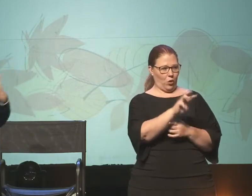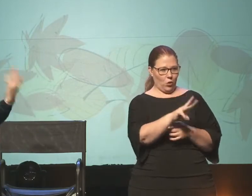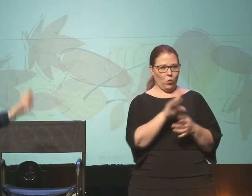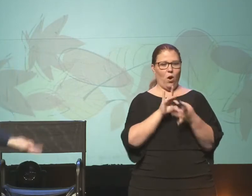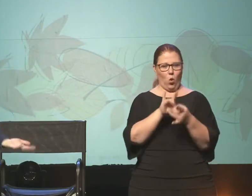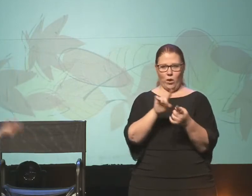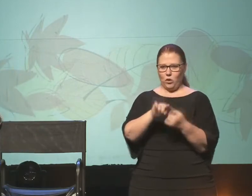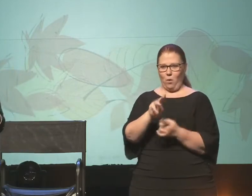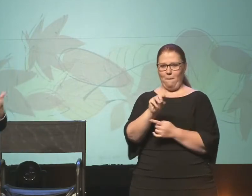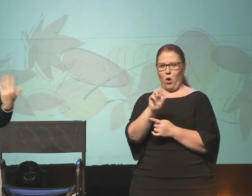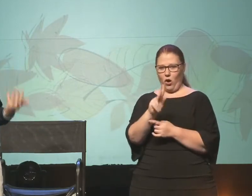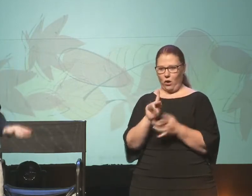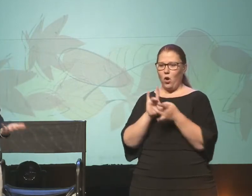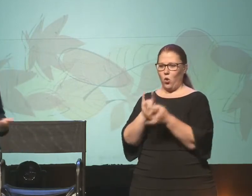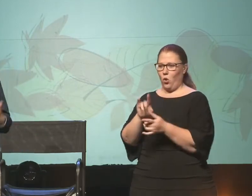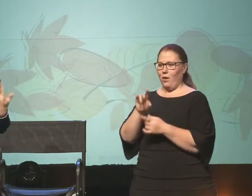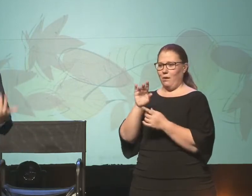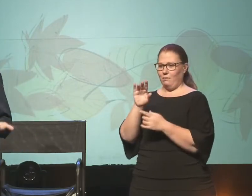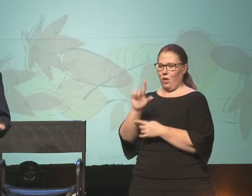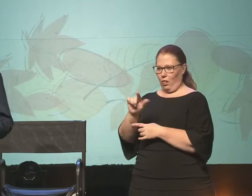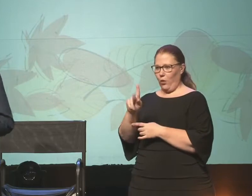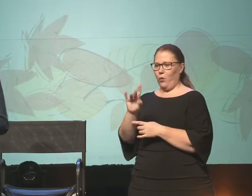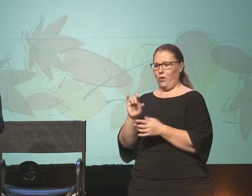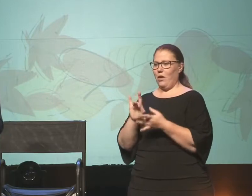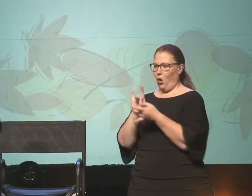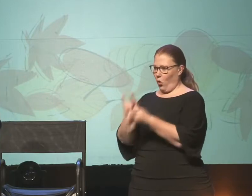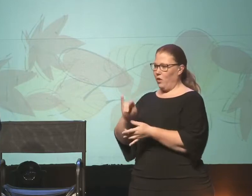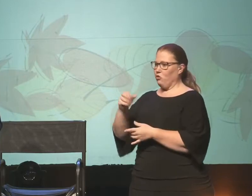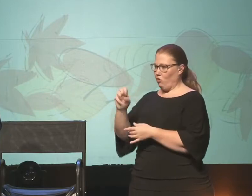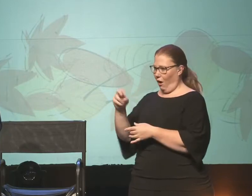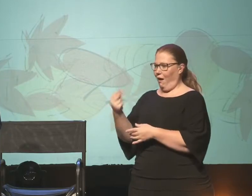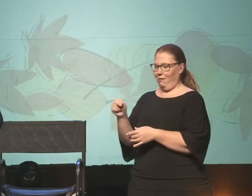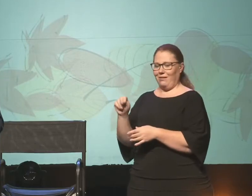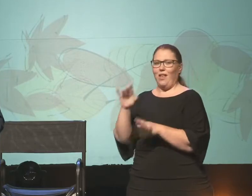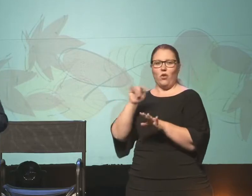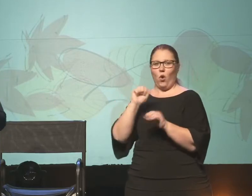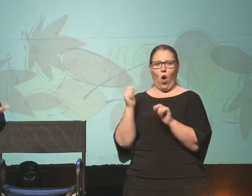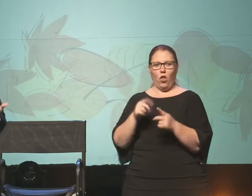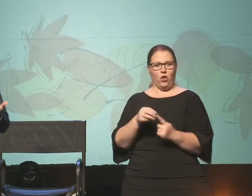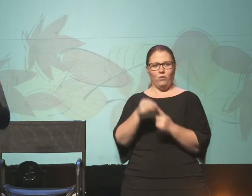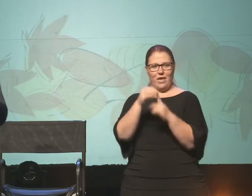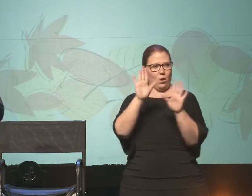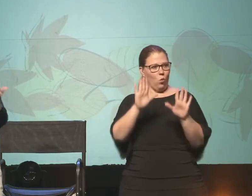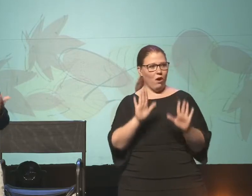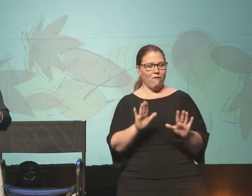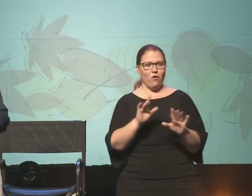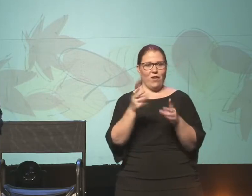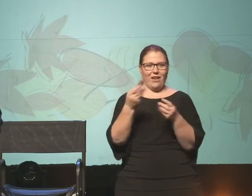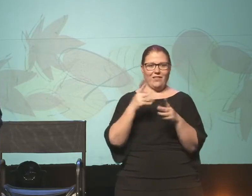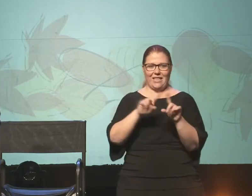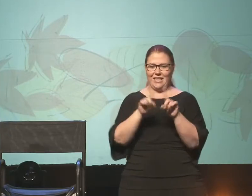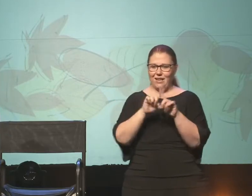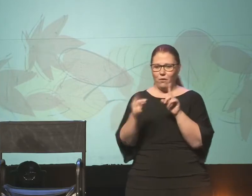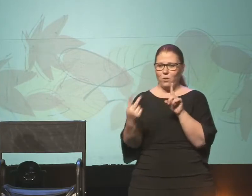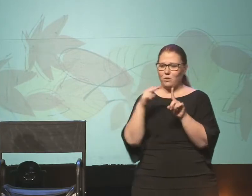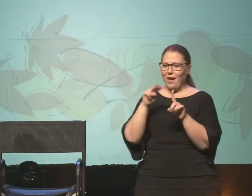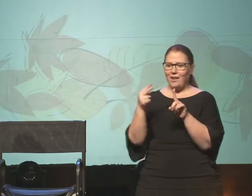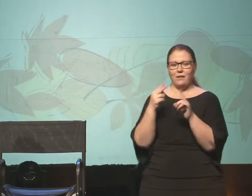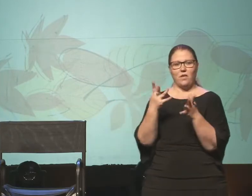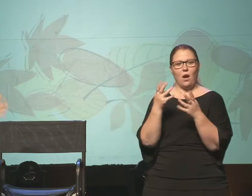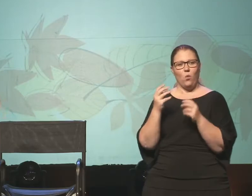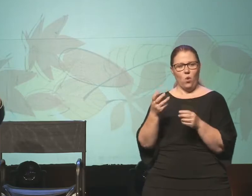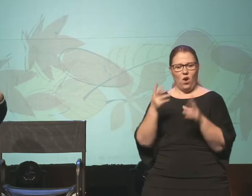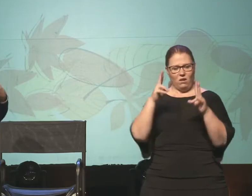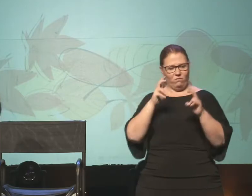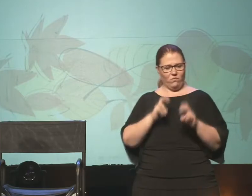according to by Mark, according to by Luke, and according to by John. And they're all very unique and they're different and they're wonderful and they give us different perspectives. So I want to look at